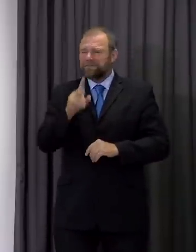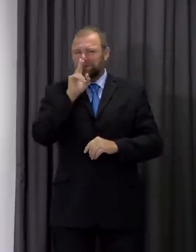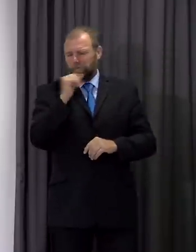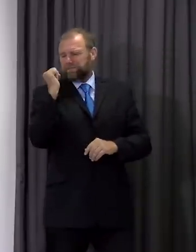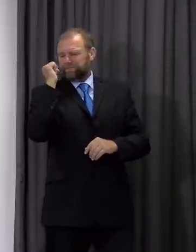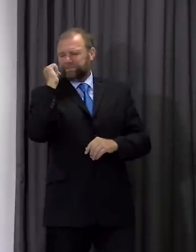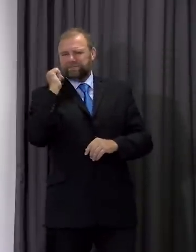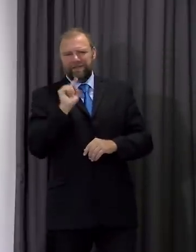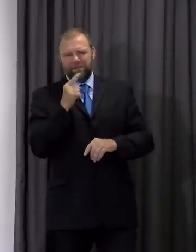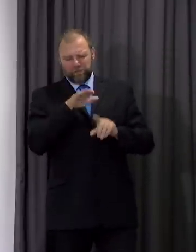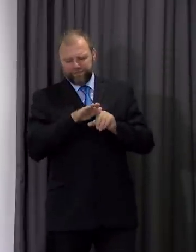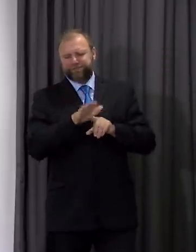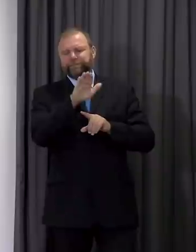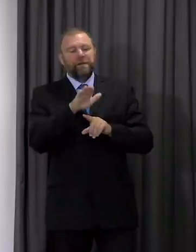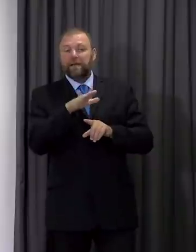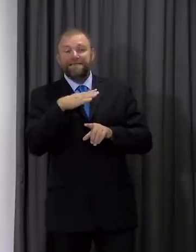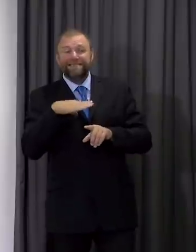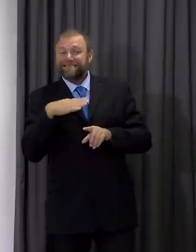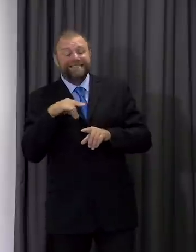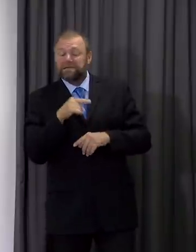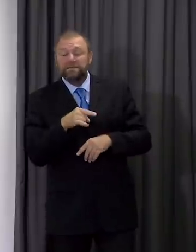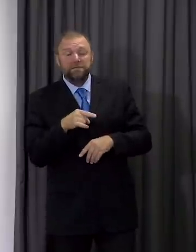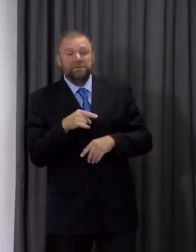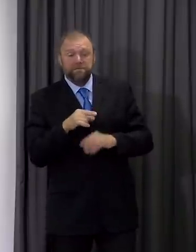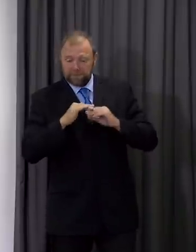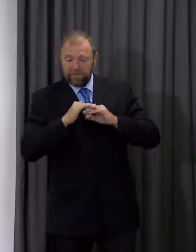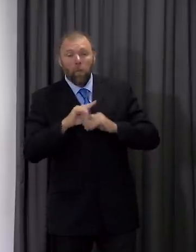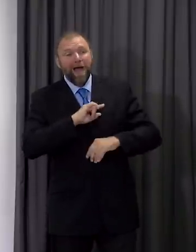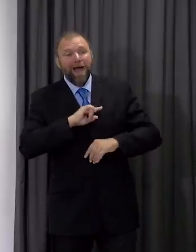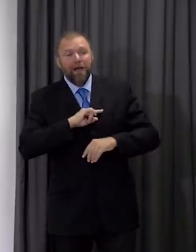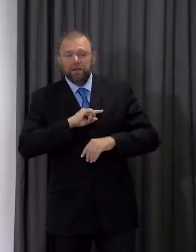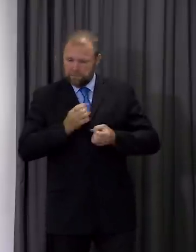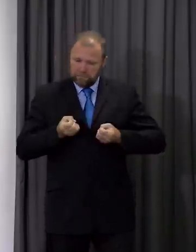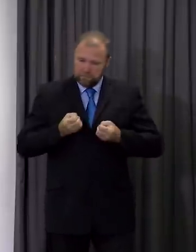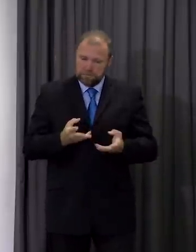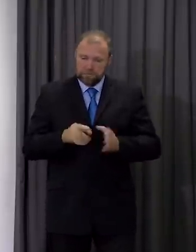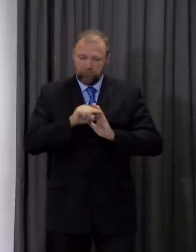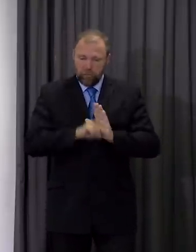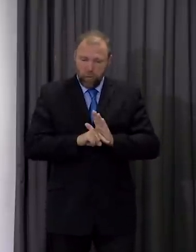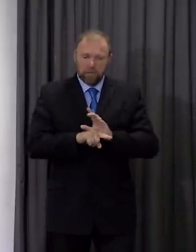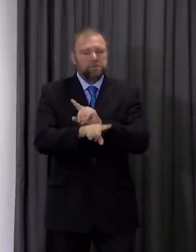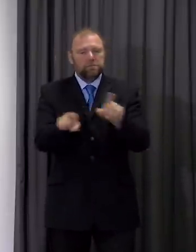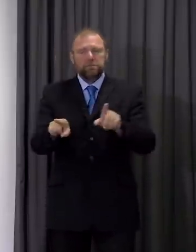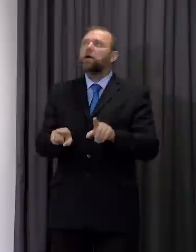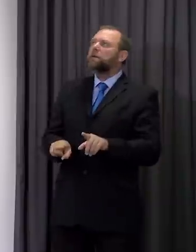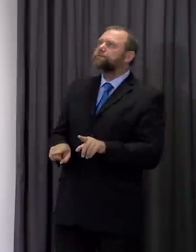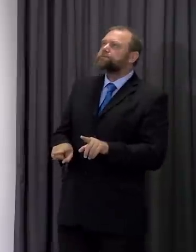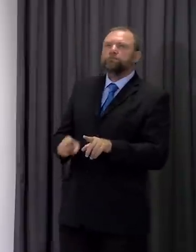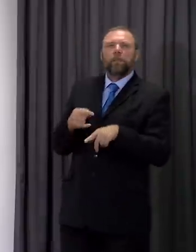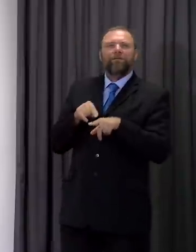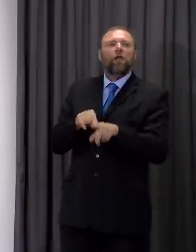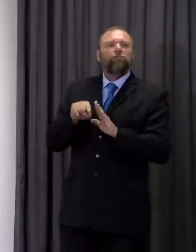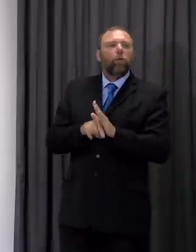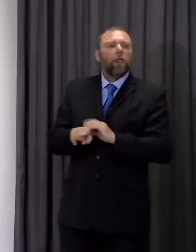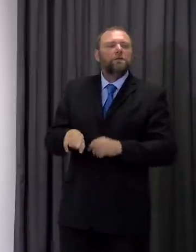capacity that we'd built up in large measure because people followed the rules because the first national lockdown did very effectively